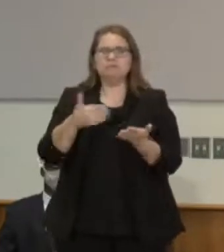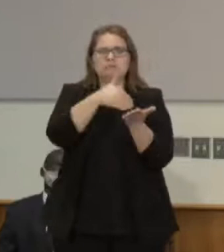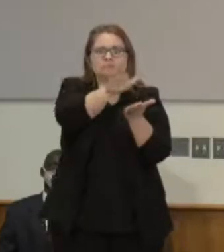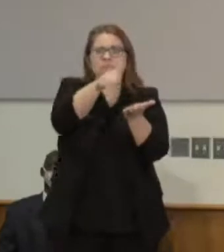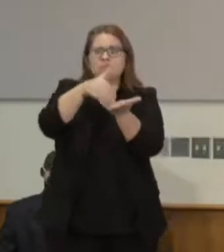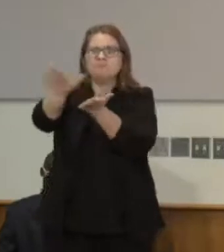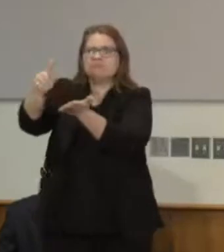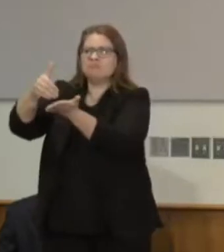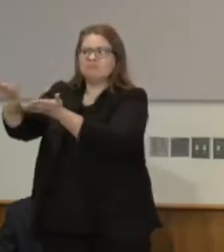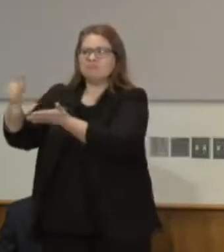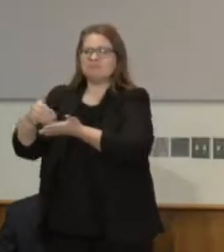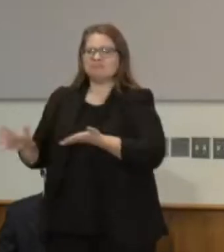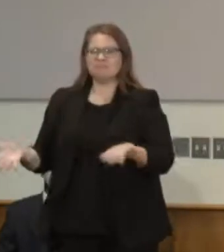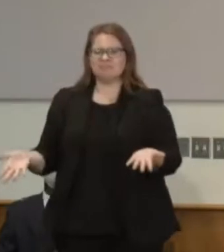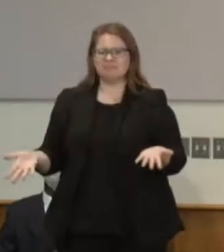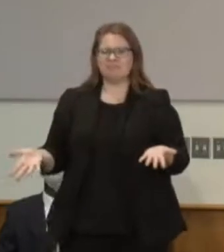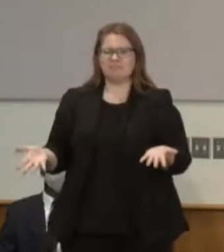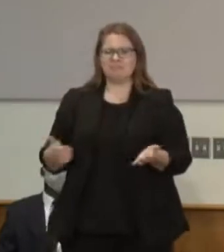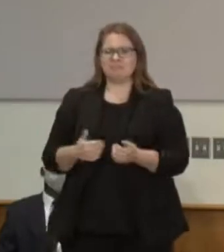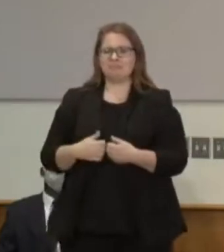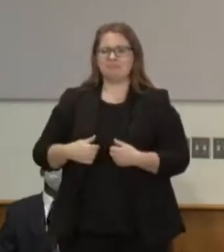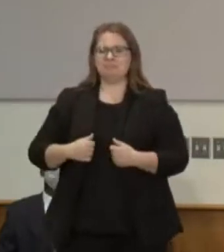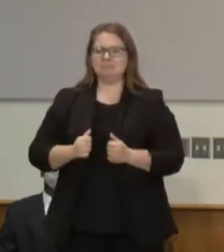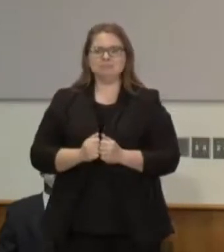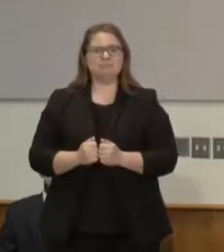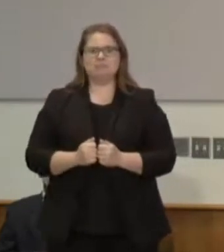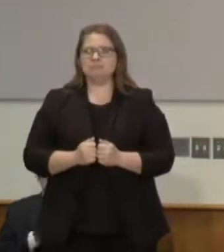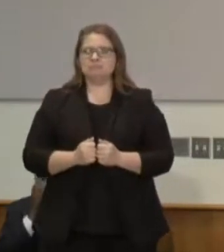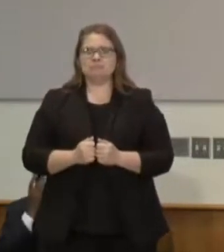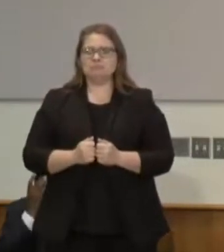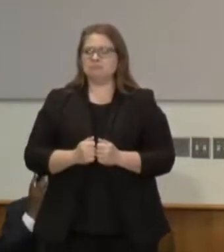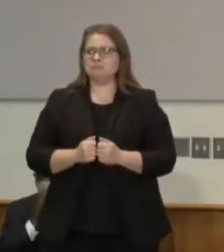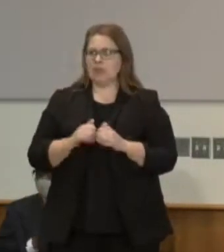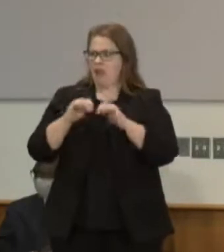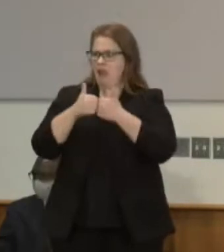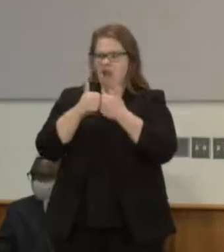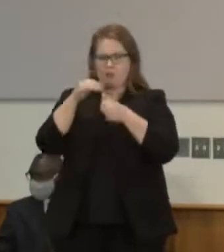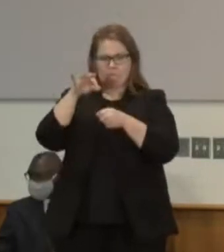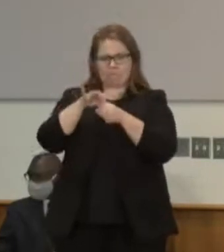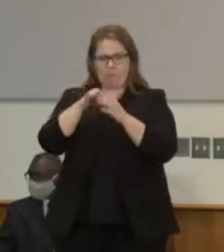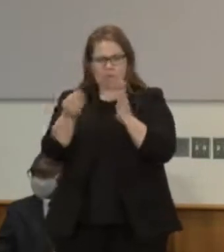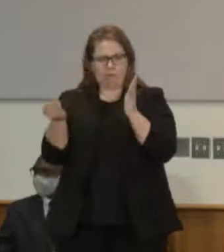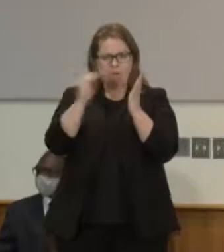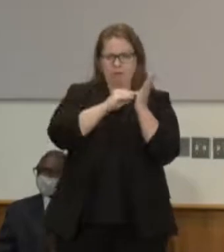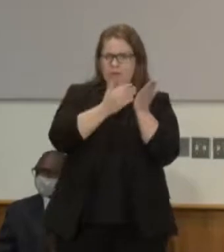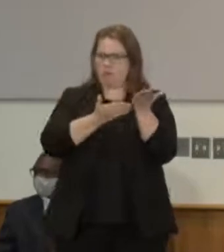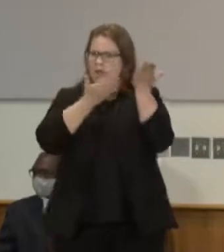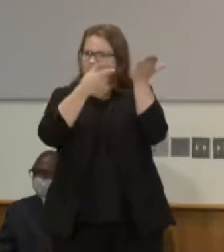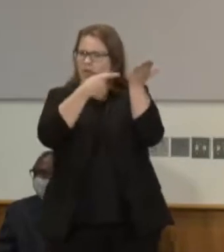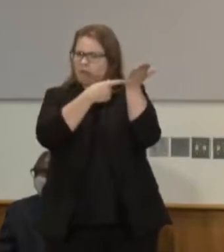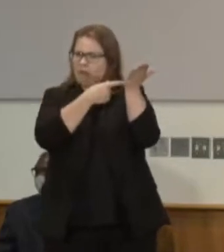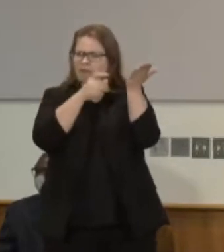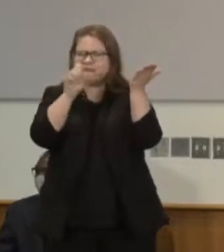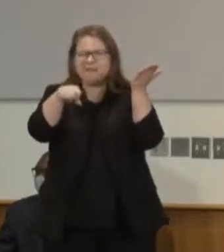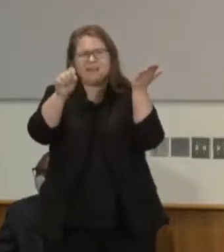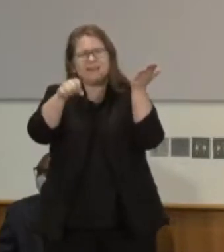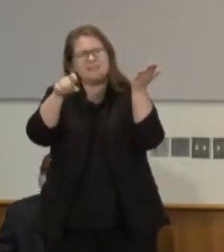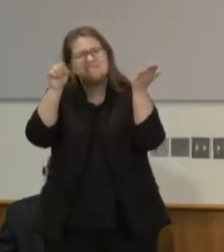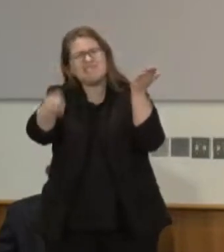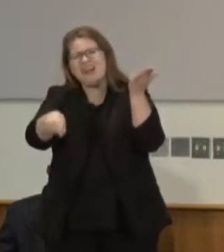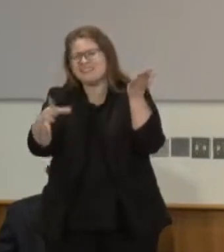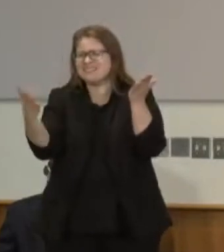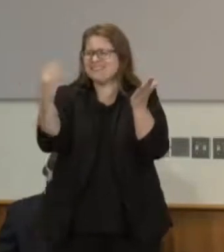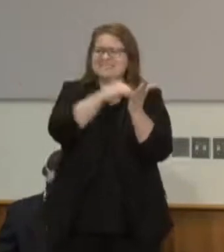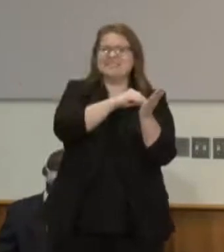how does the restore the vote piece fit in it is absolutely critical and when we talk about the question about long-term change and a legacy of